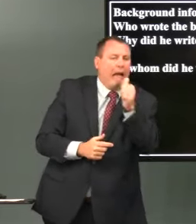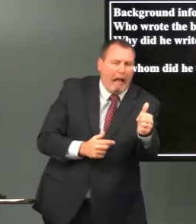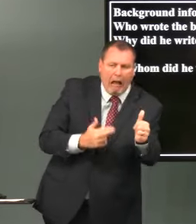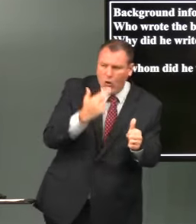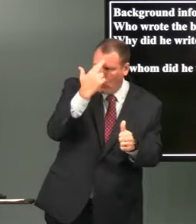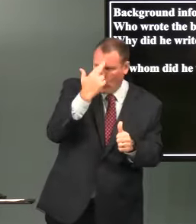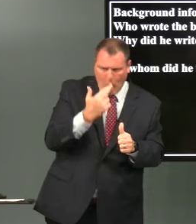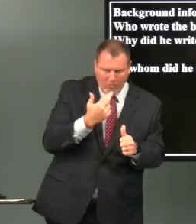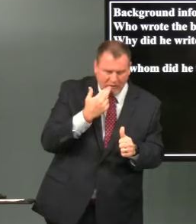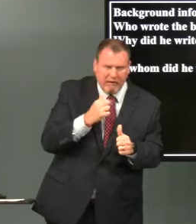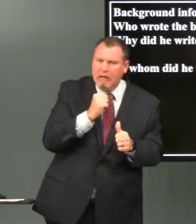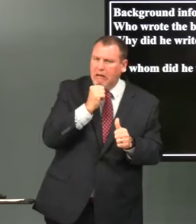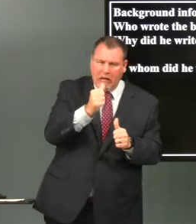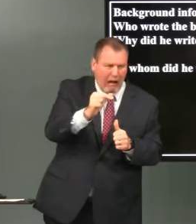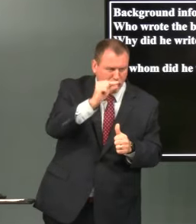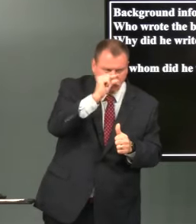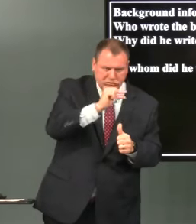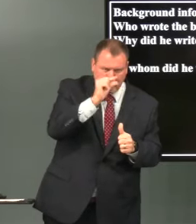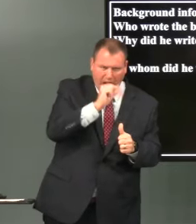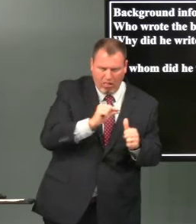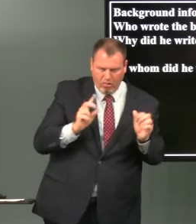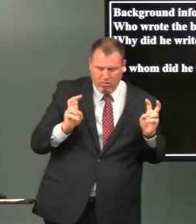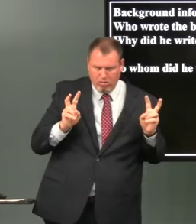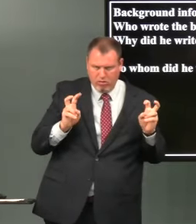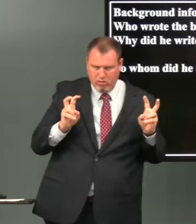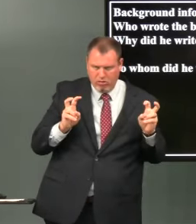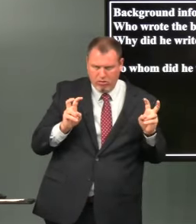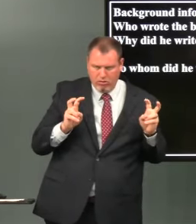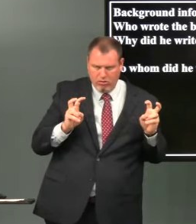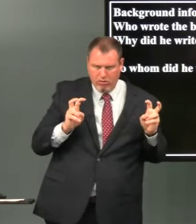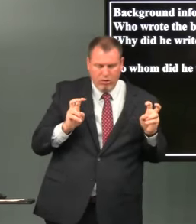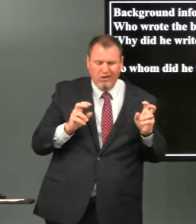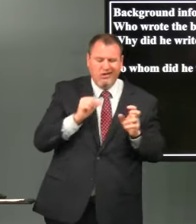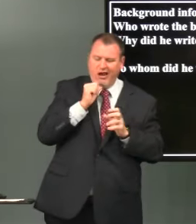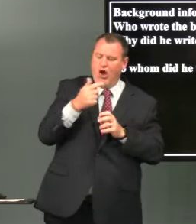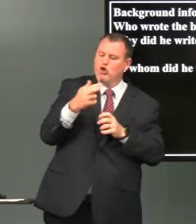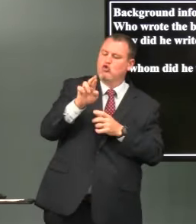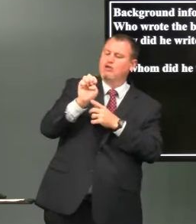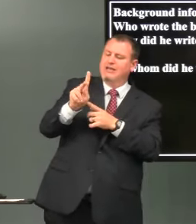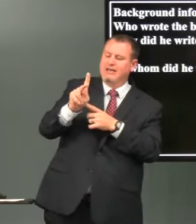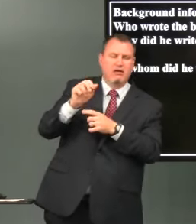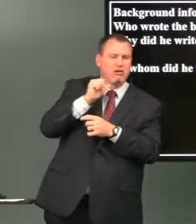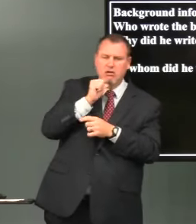not roman not a gentile greek